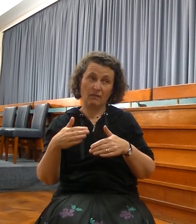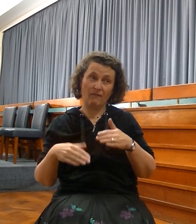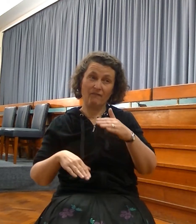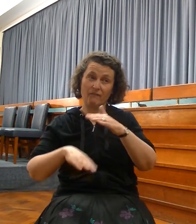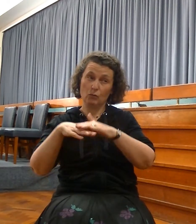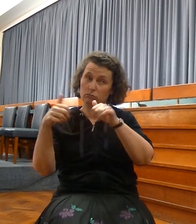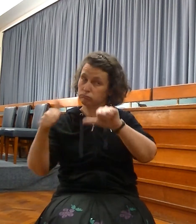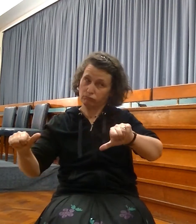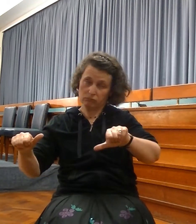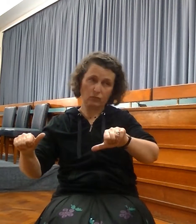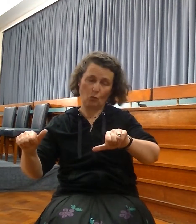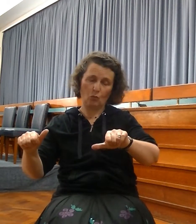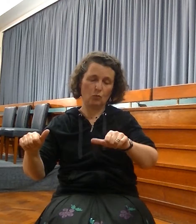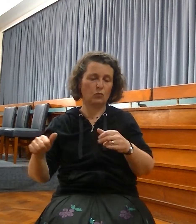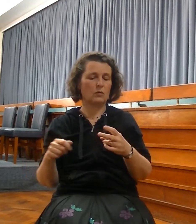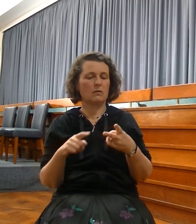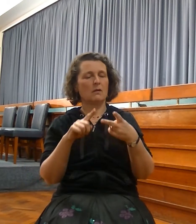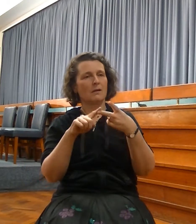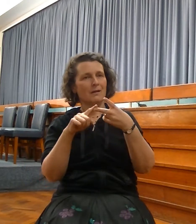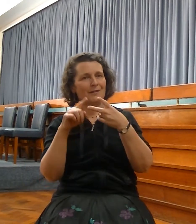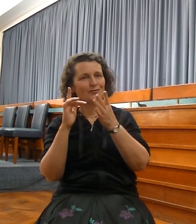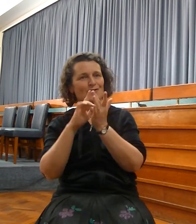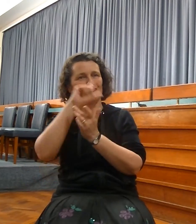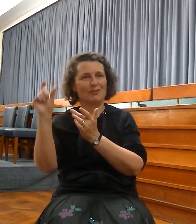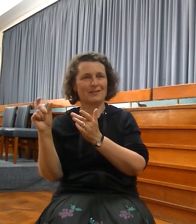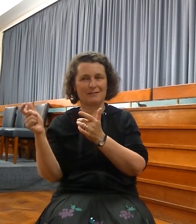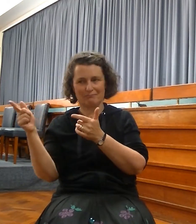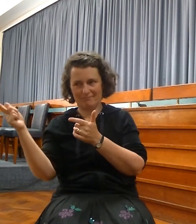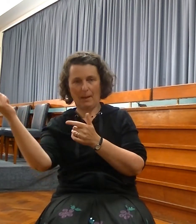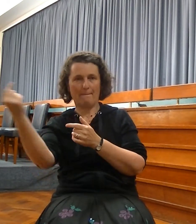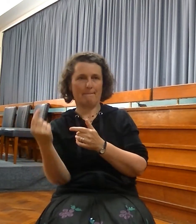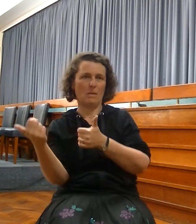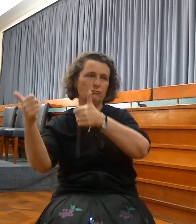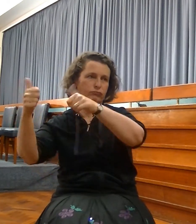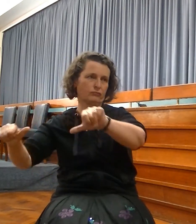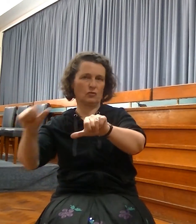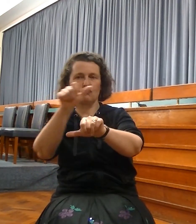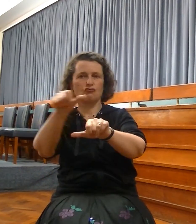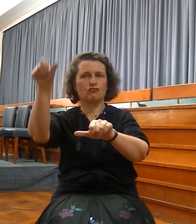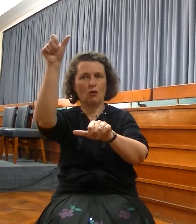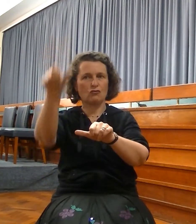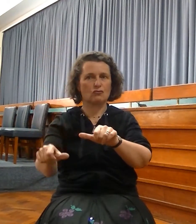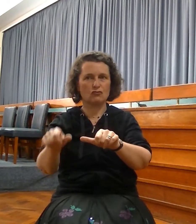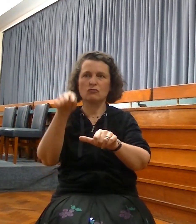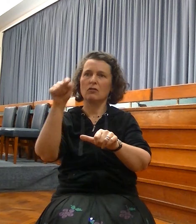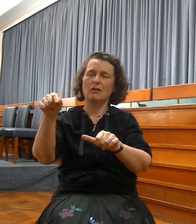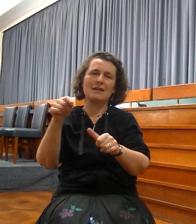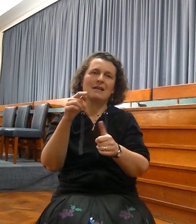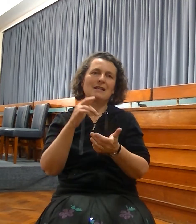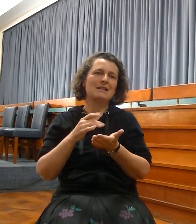until the coming of Christ, and Calvary, and the wiping away of the sins